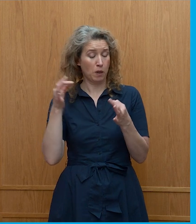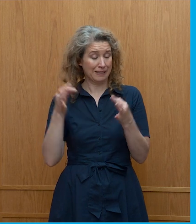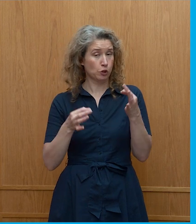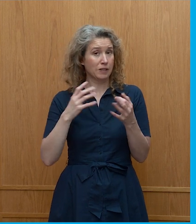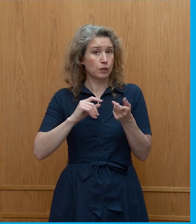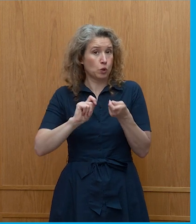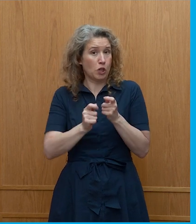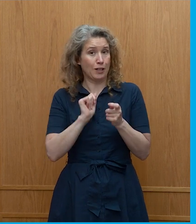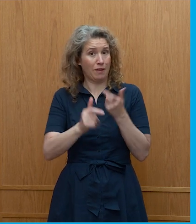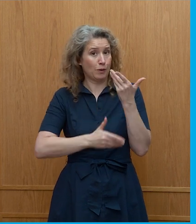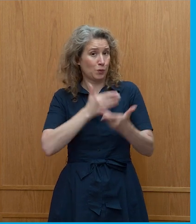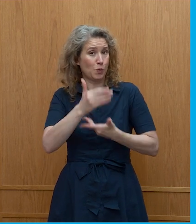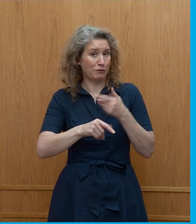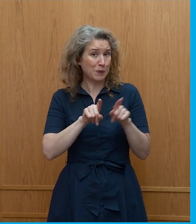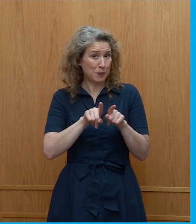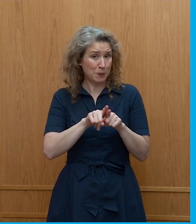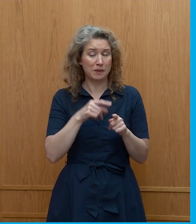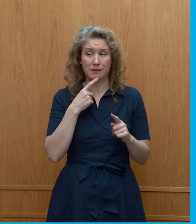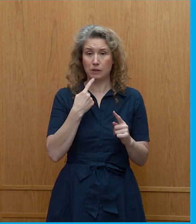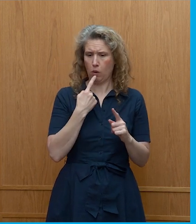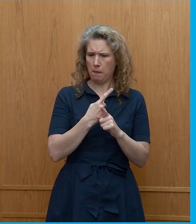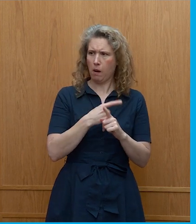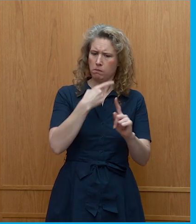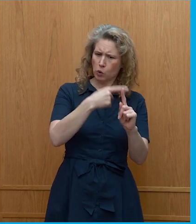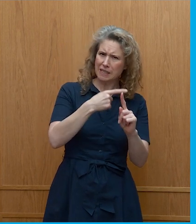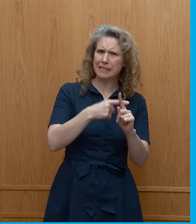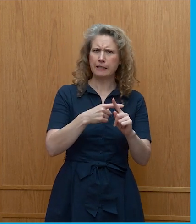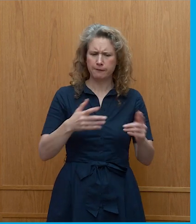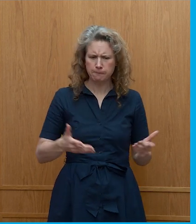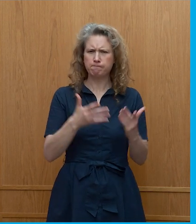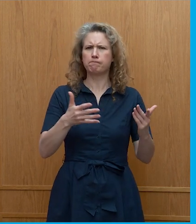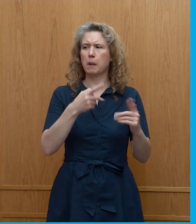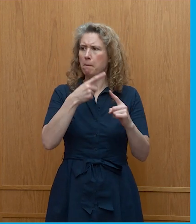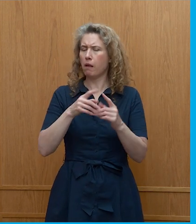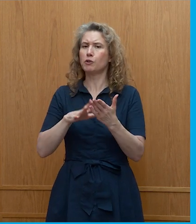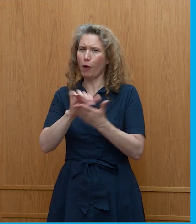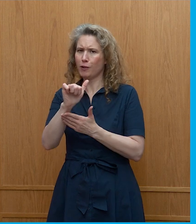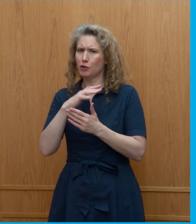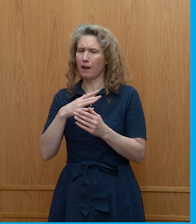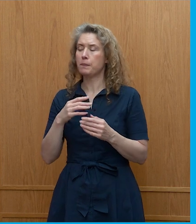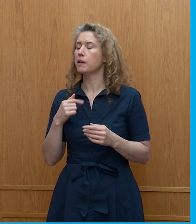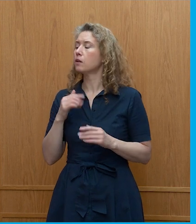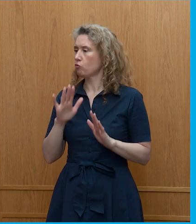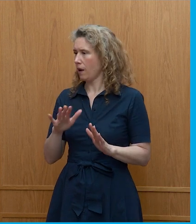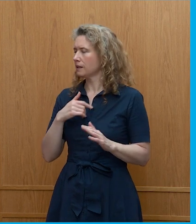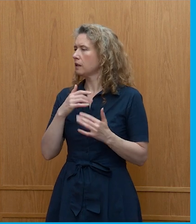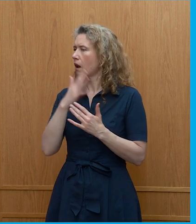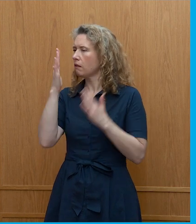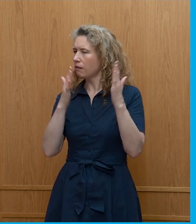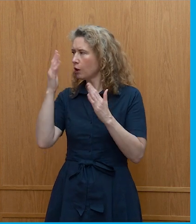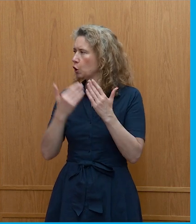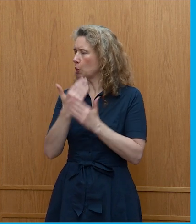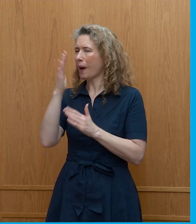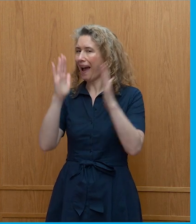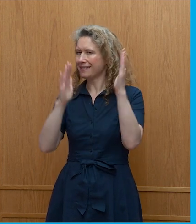positive and determined optimistic one as well as popular culture so I've had a number of new hands